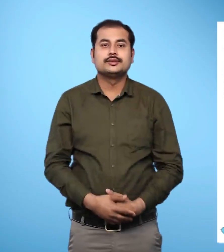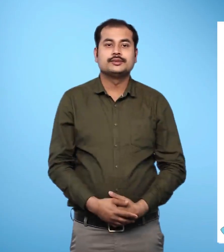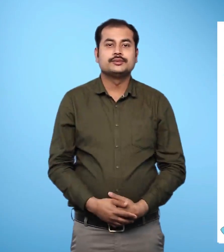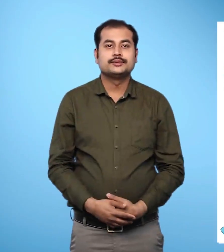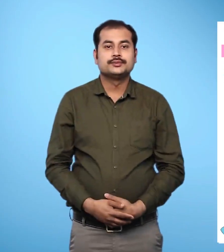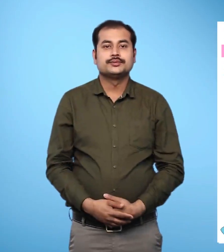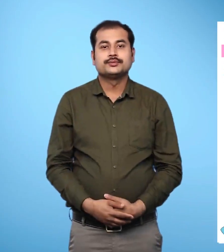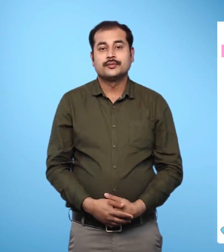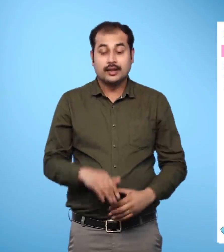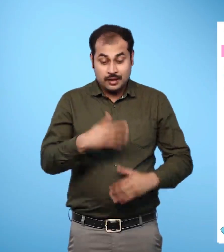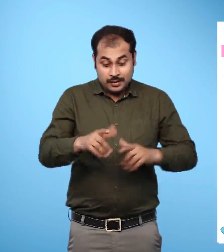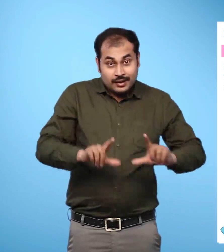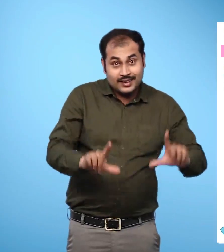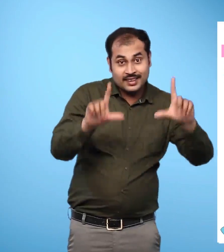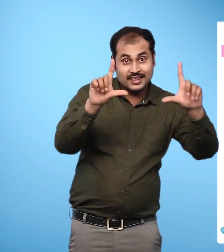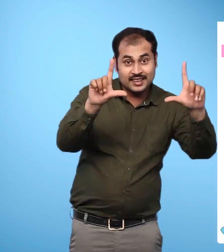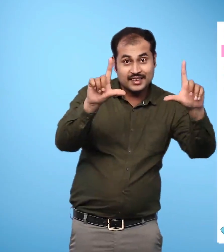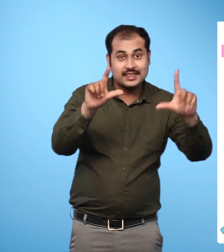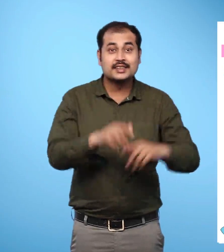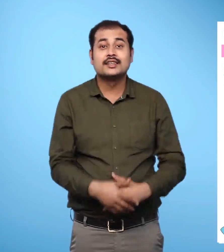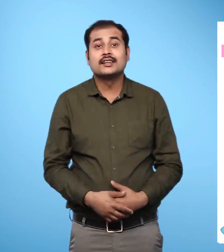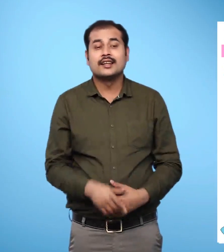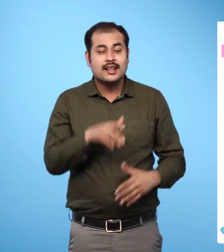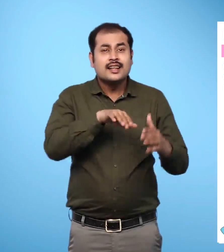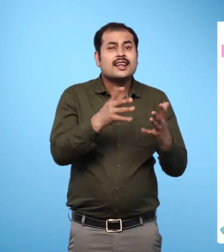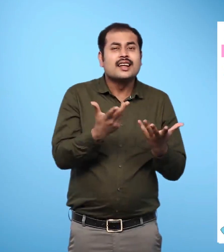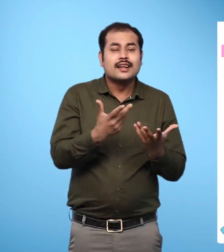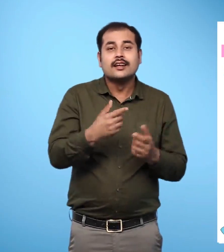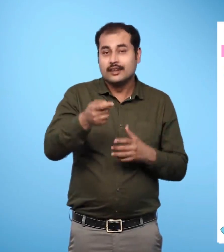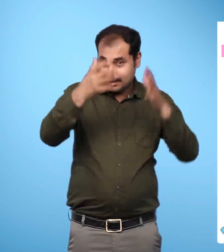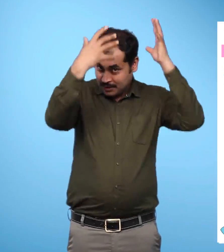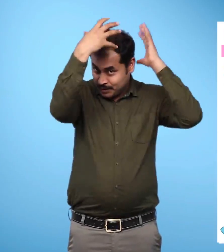Part 4 picture shows more than 10 caps.